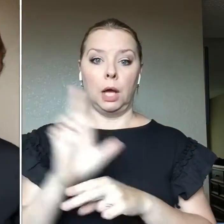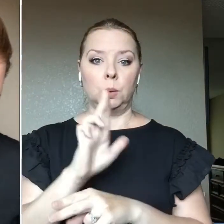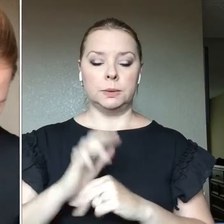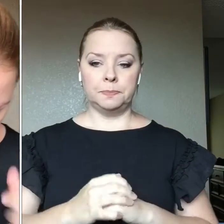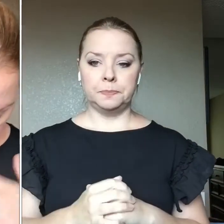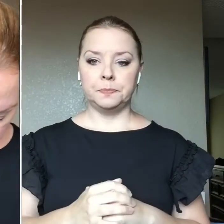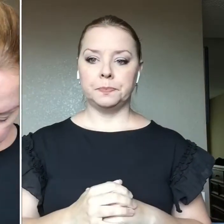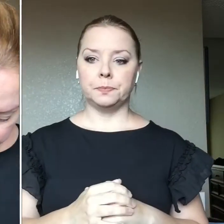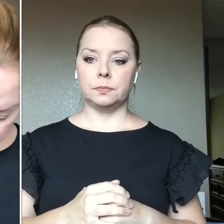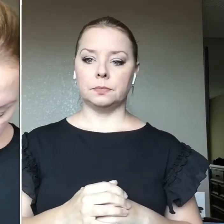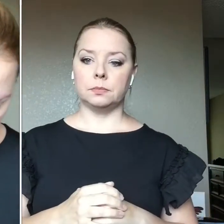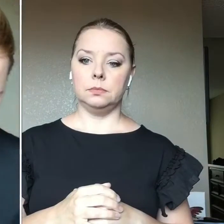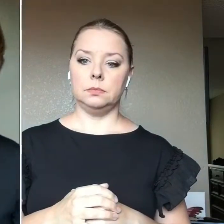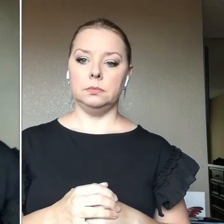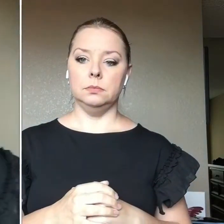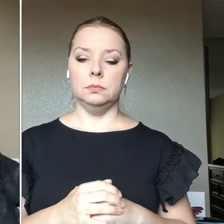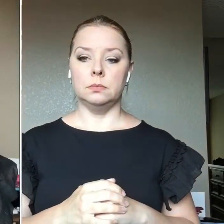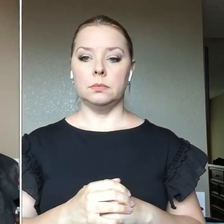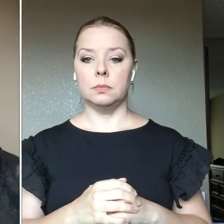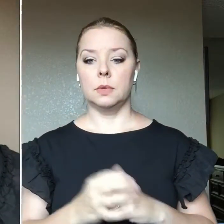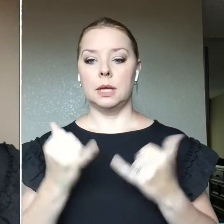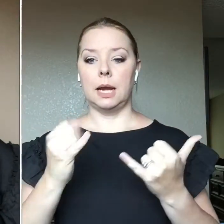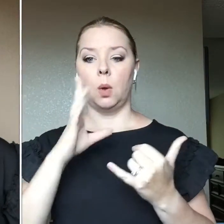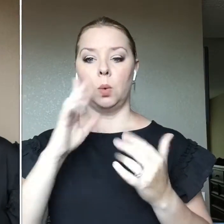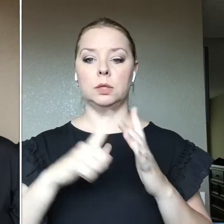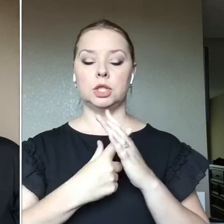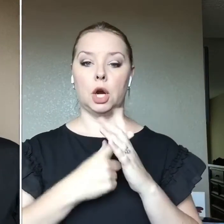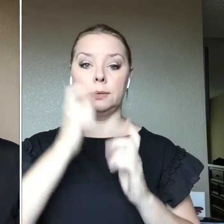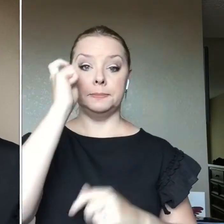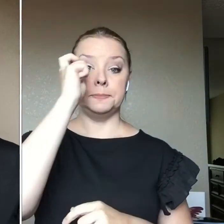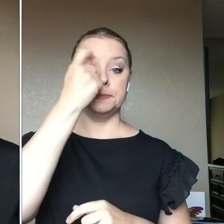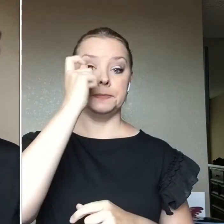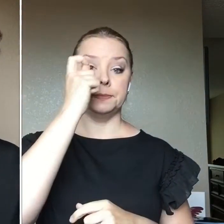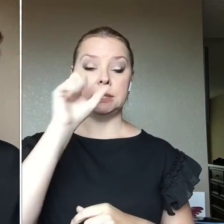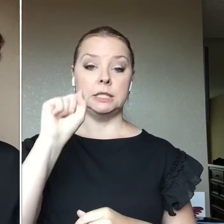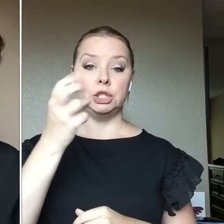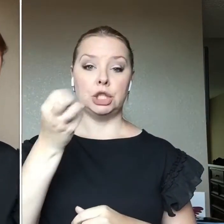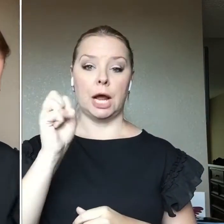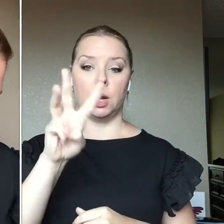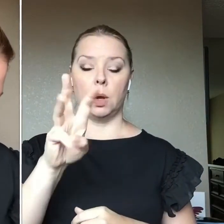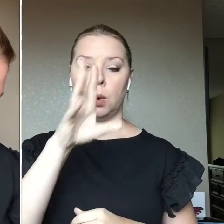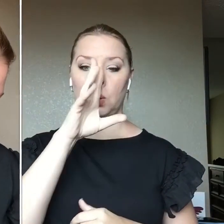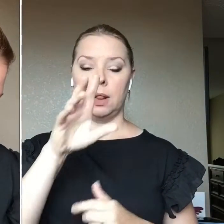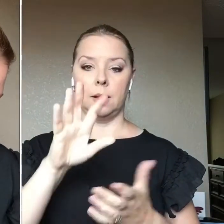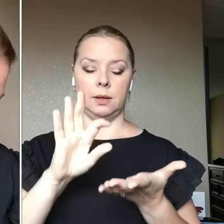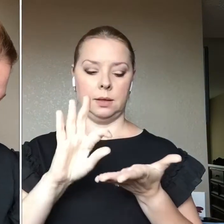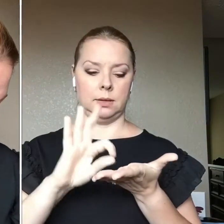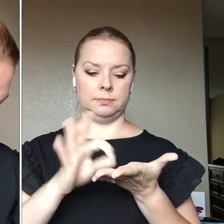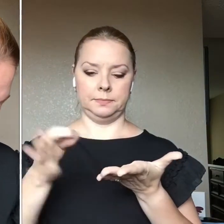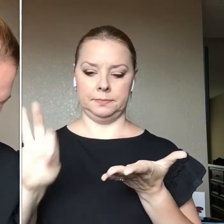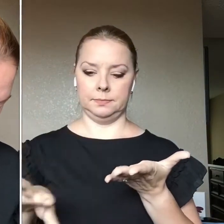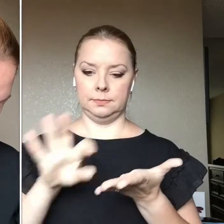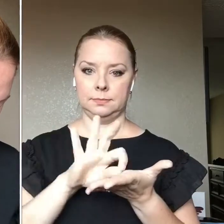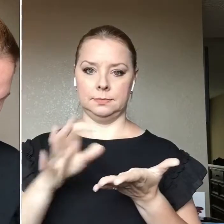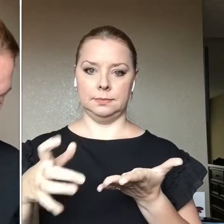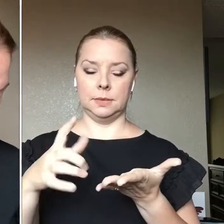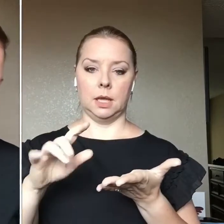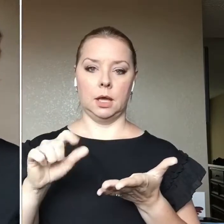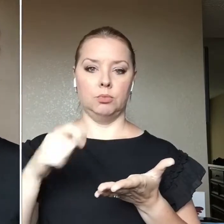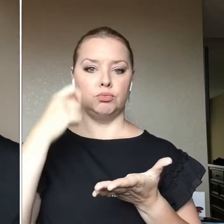Um, so now I'm going to go in with my eyeshadow. Let me take these little buggers out and